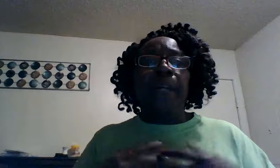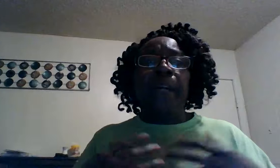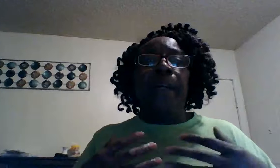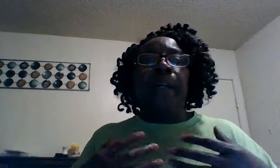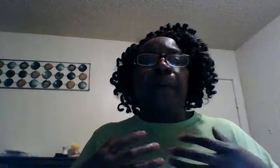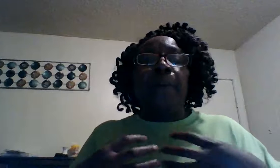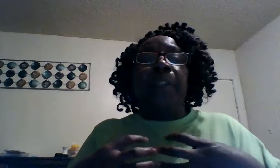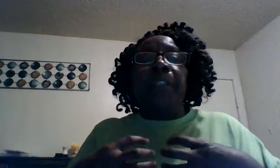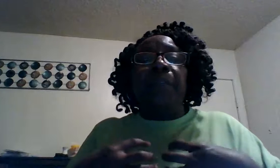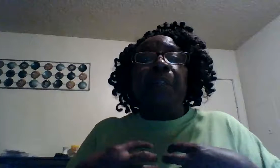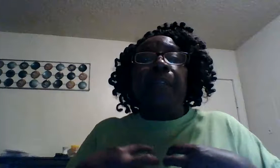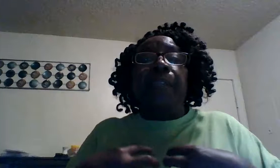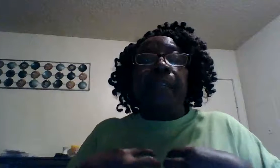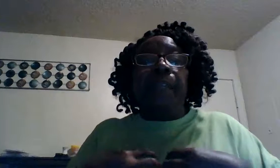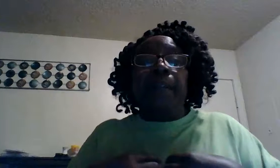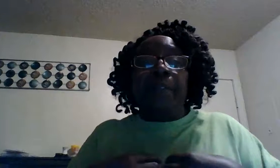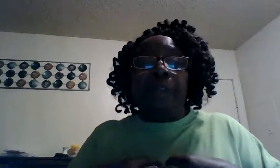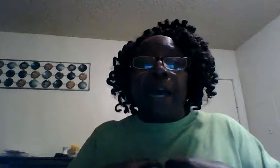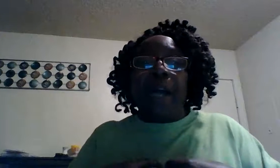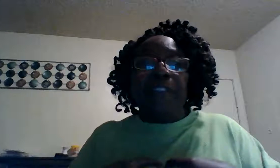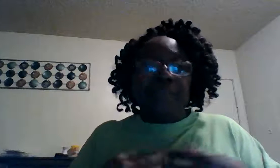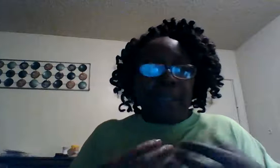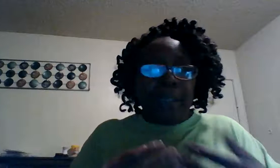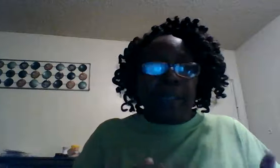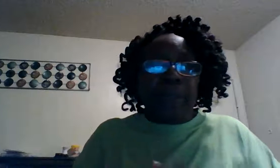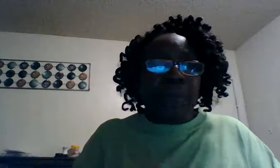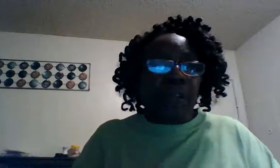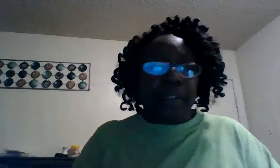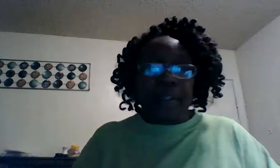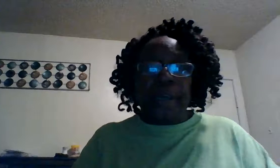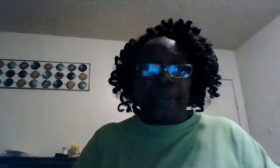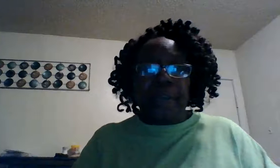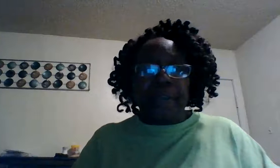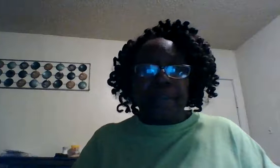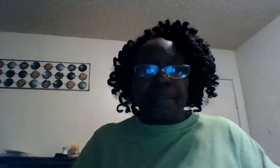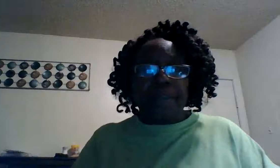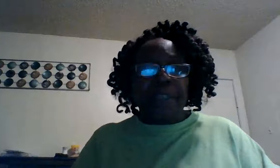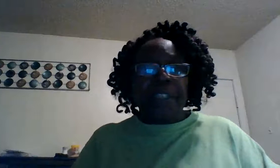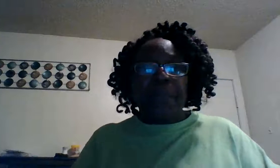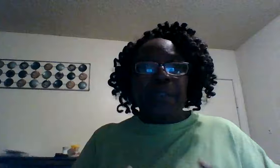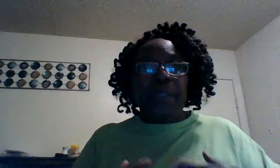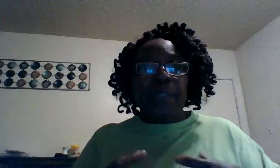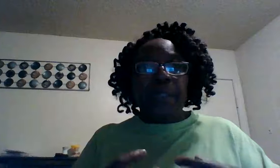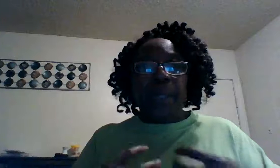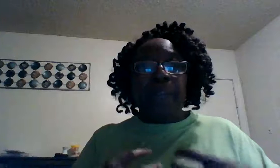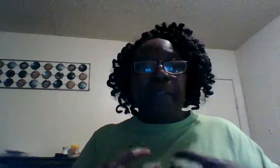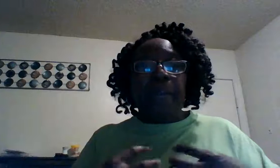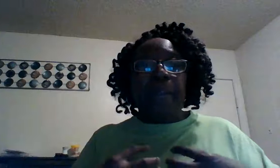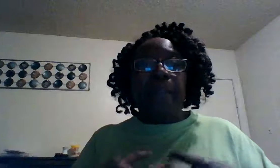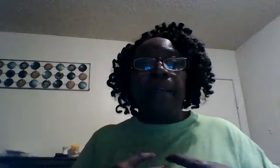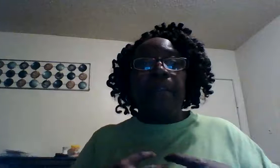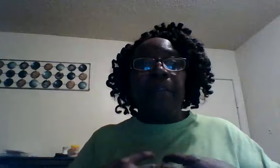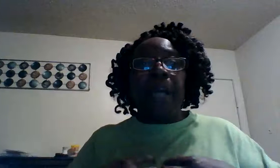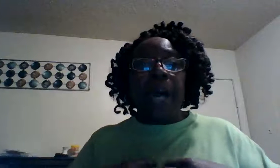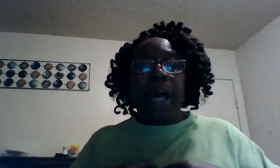but with the love of God you can love one another without the love of God